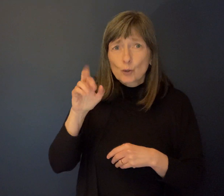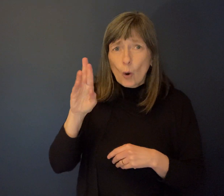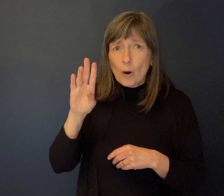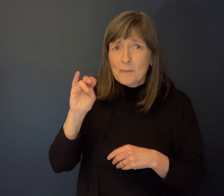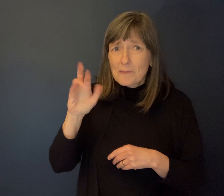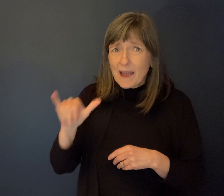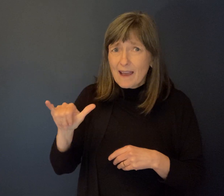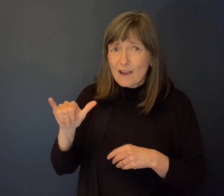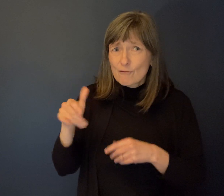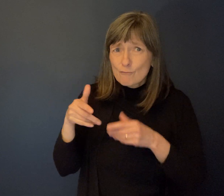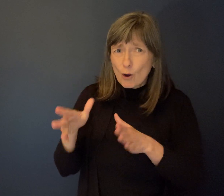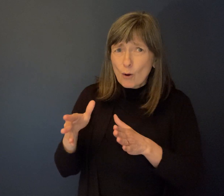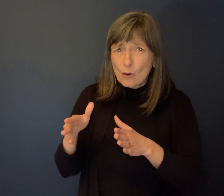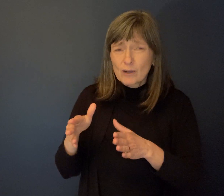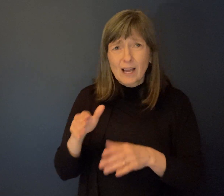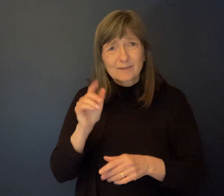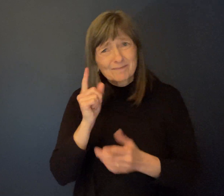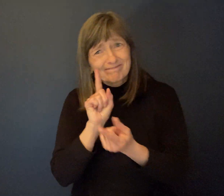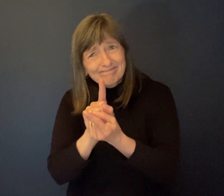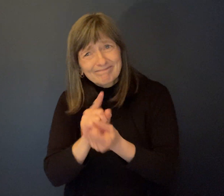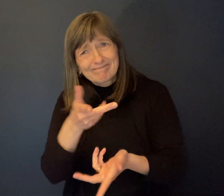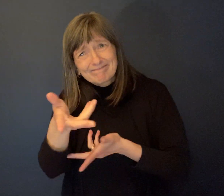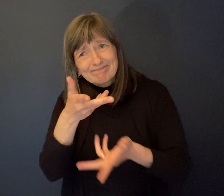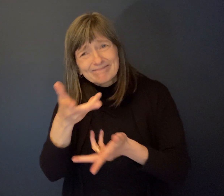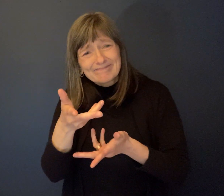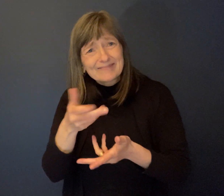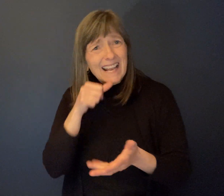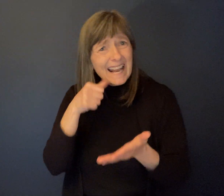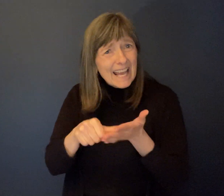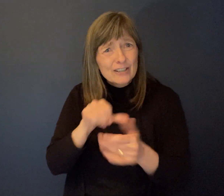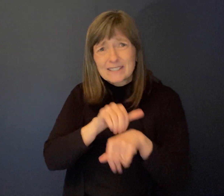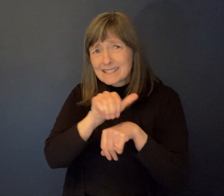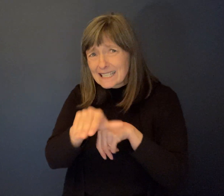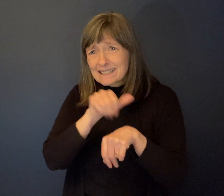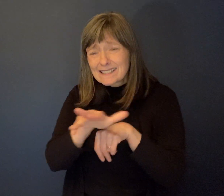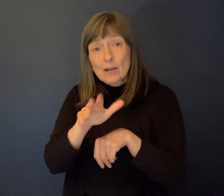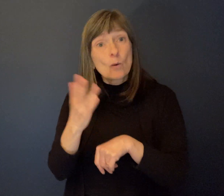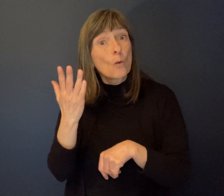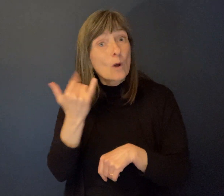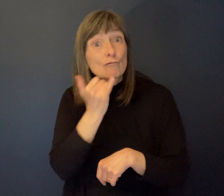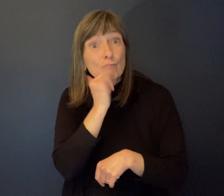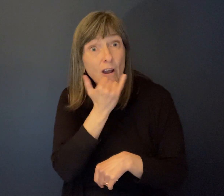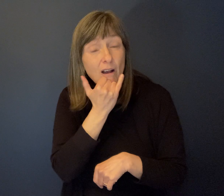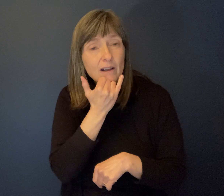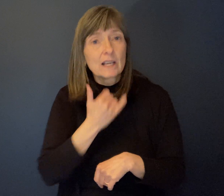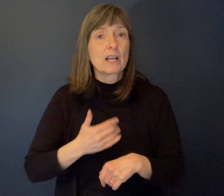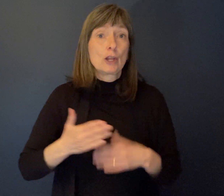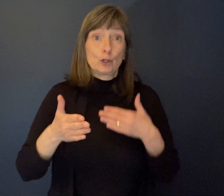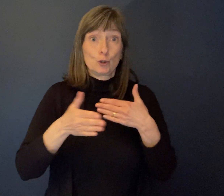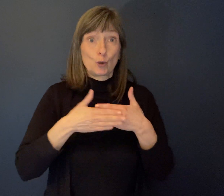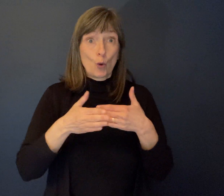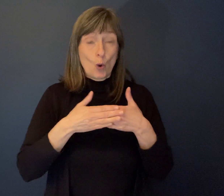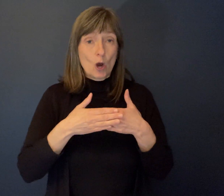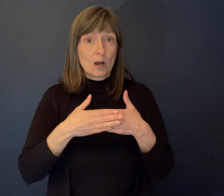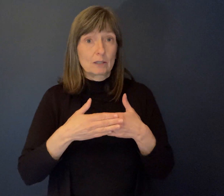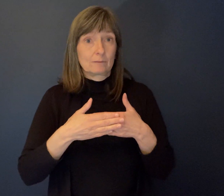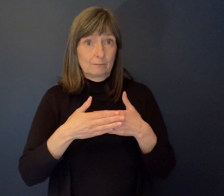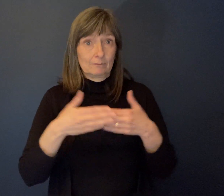what they have created there is they have metal posts into concrete that completely